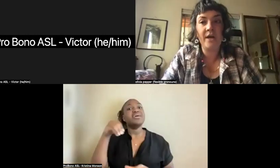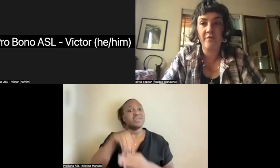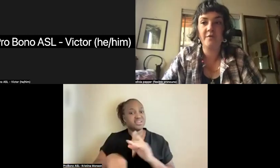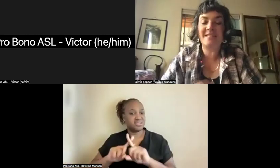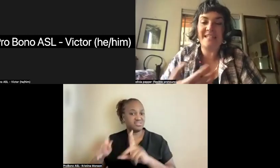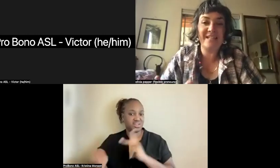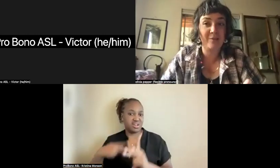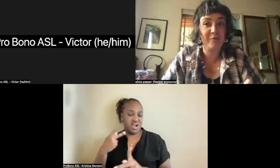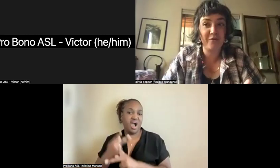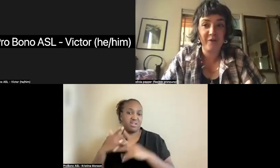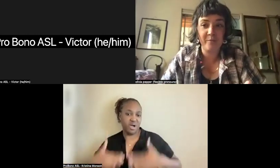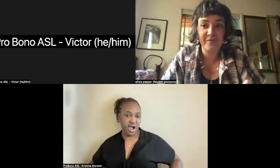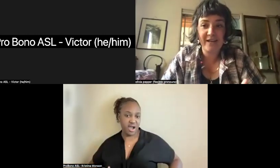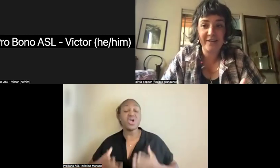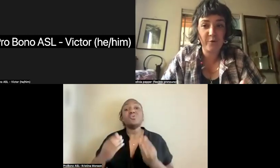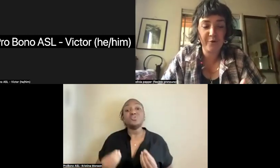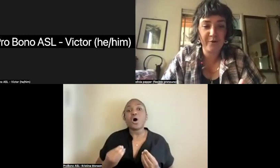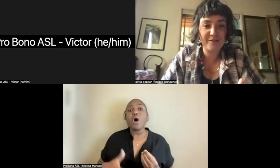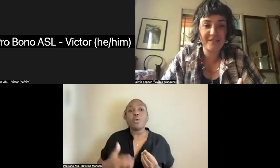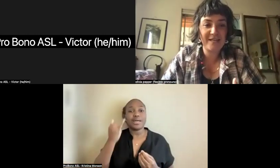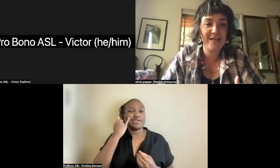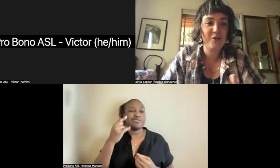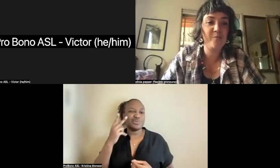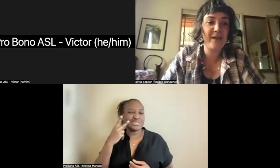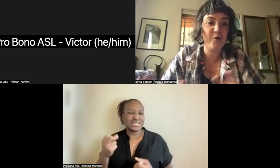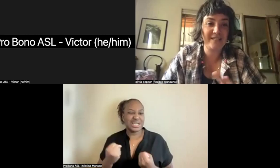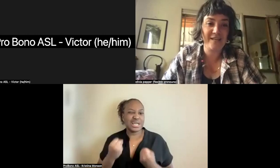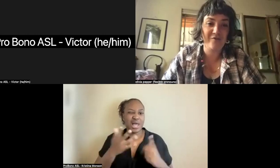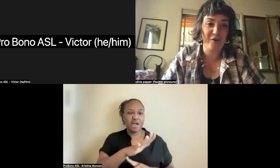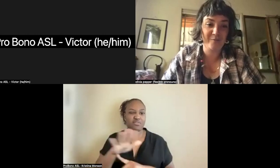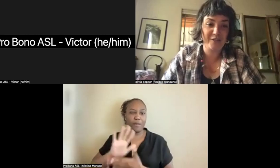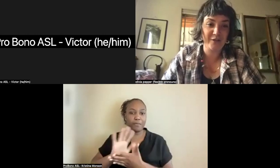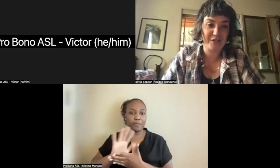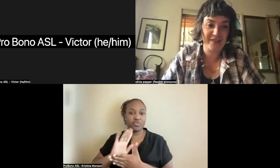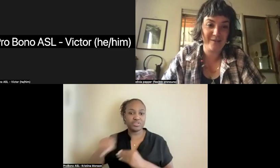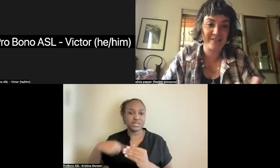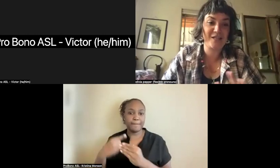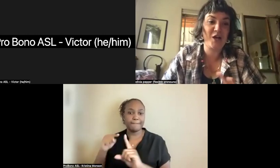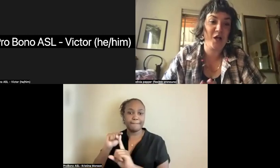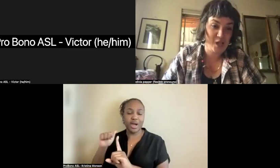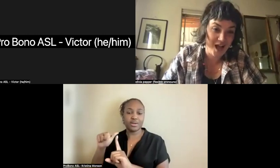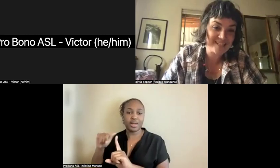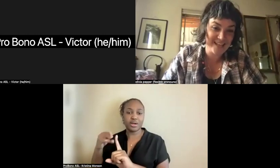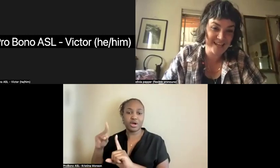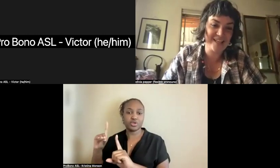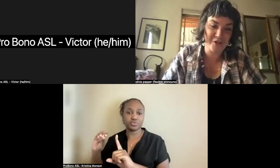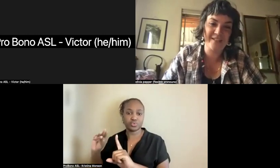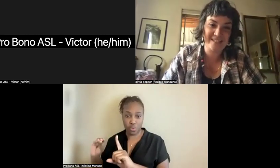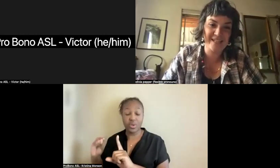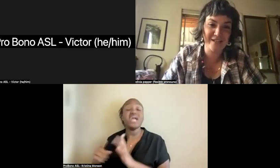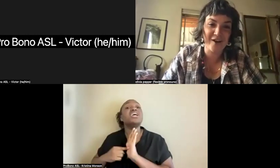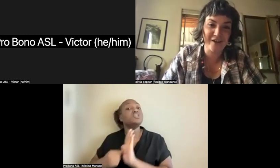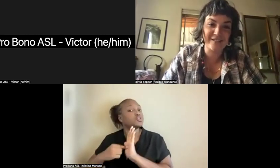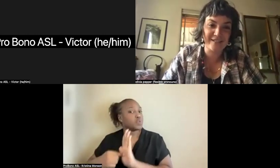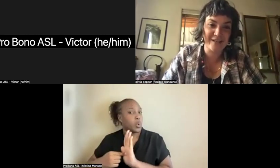also why if you've seen some of the films of Alejandro Hodorowsky, you may notice he involves menstruation themes a lot. And I think you can